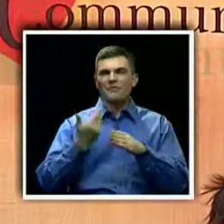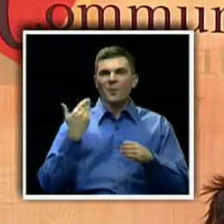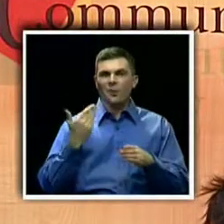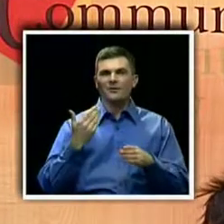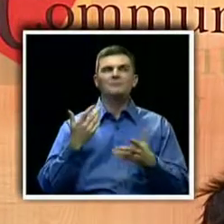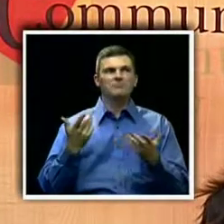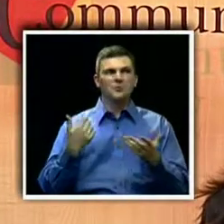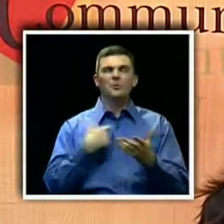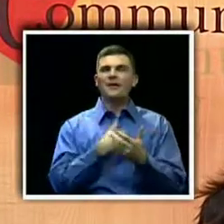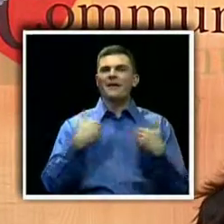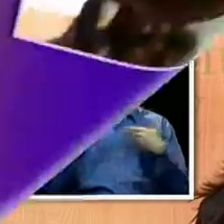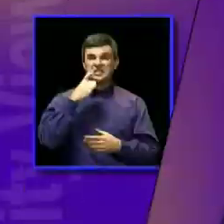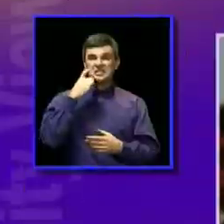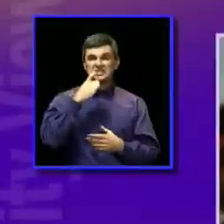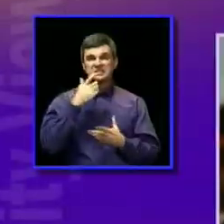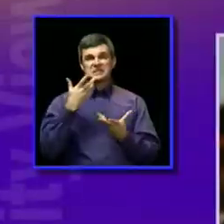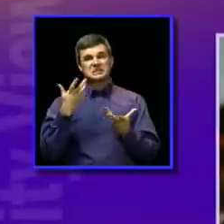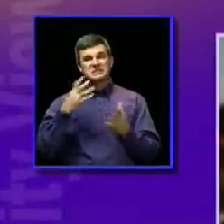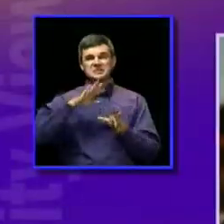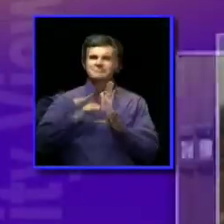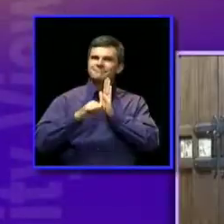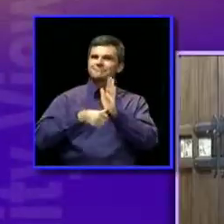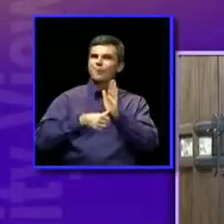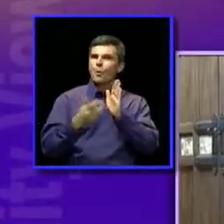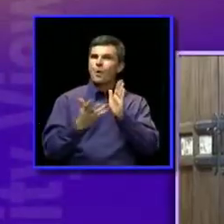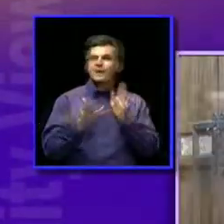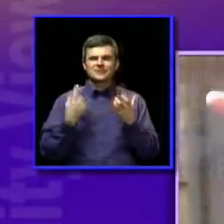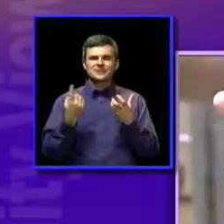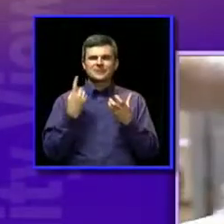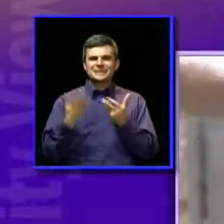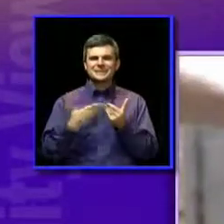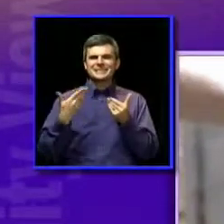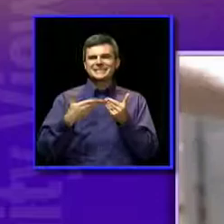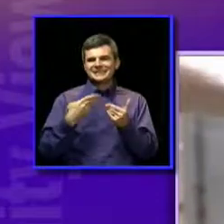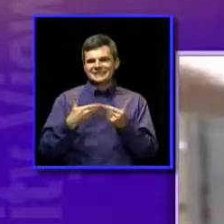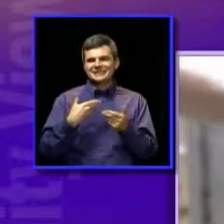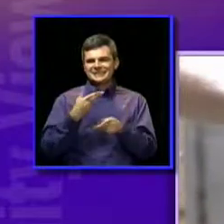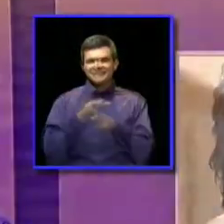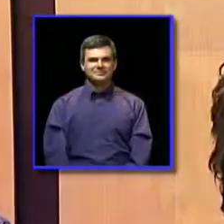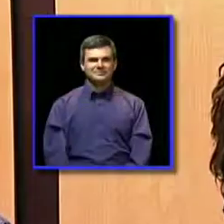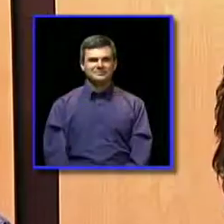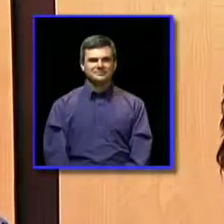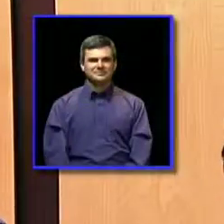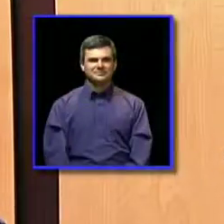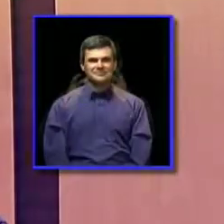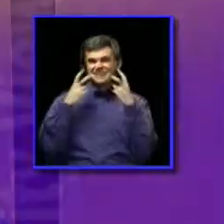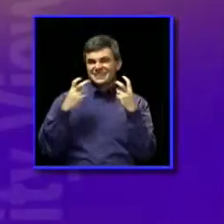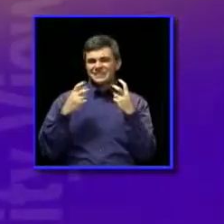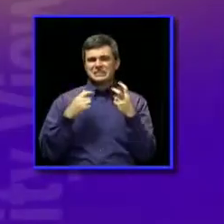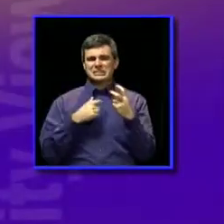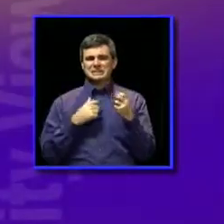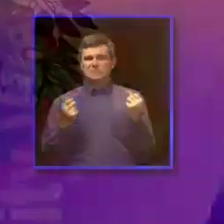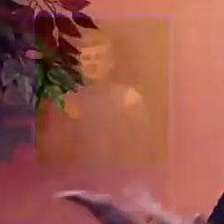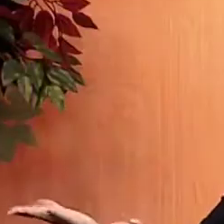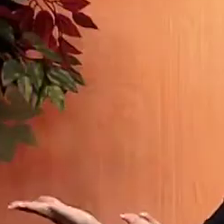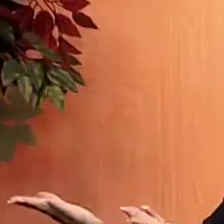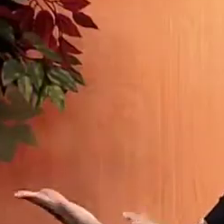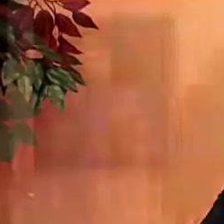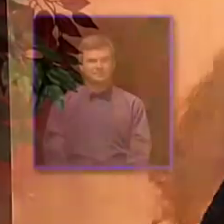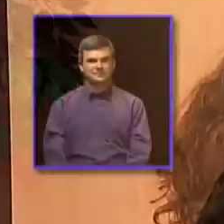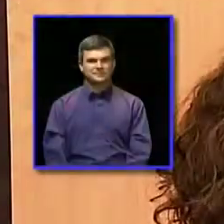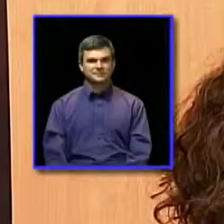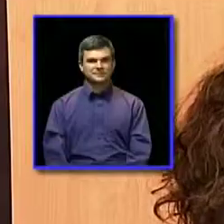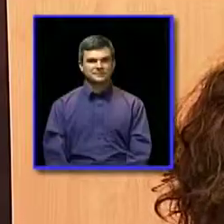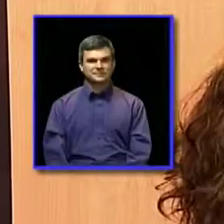exciting things coming up in October, where we're going to have a Makeover Madness contest, and we are looking for participants